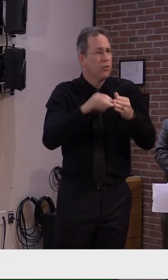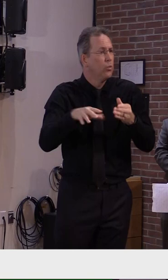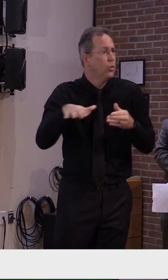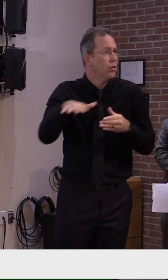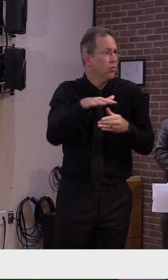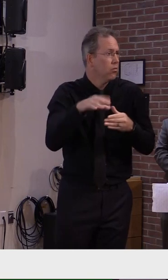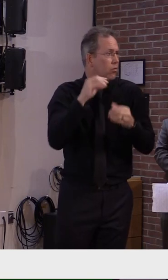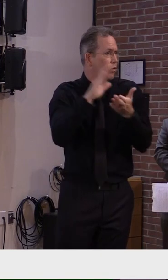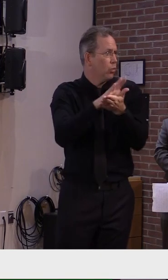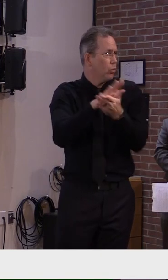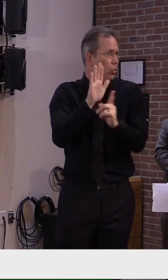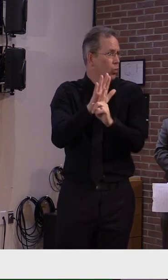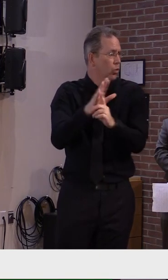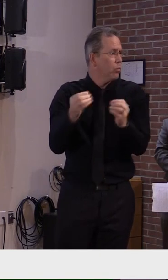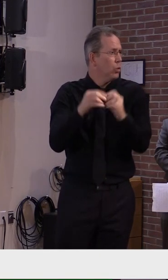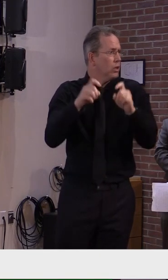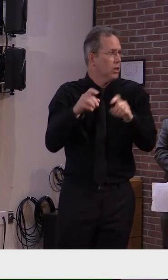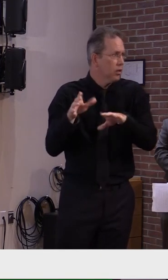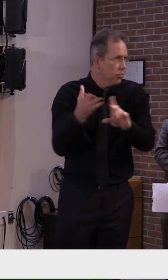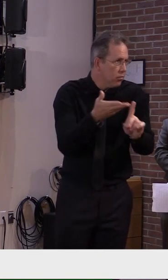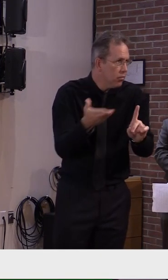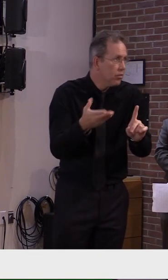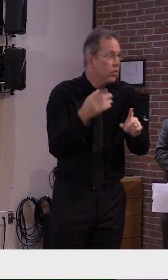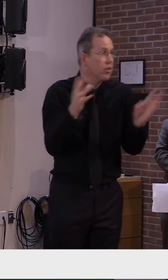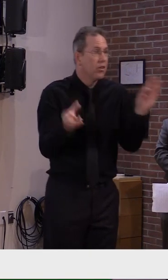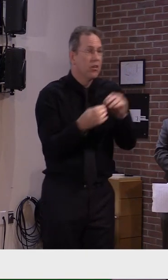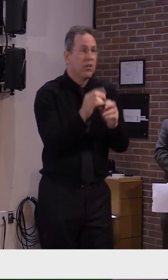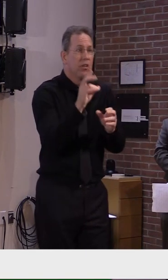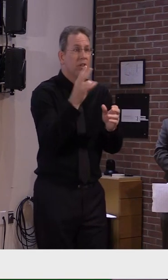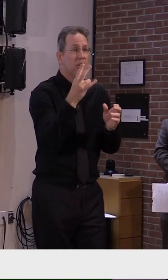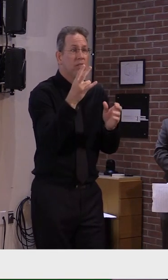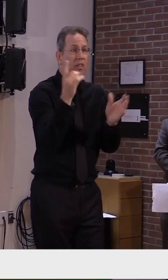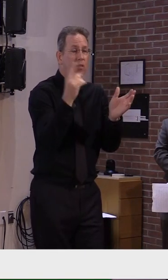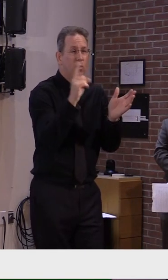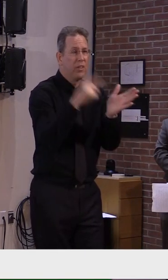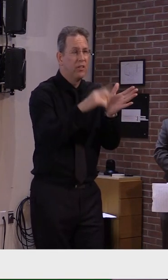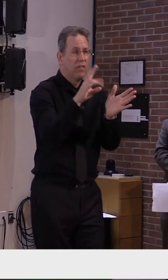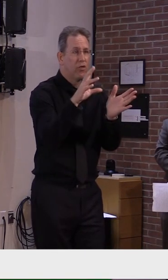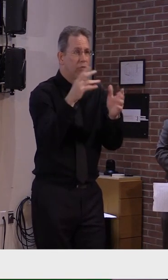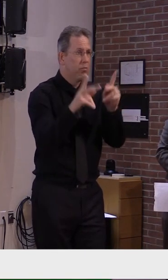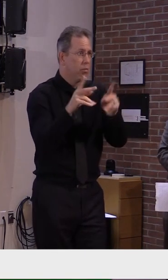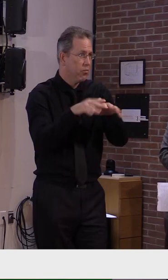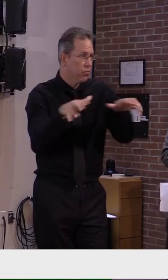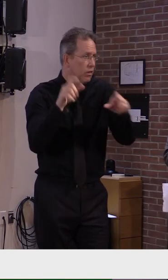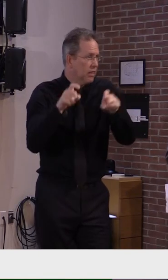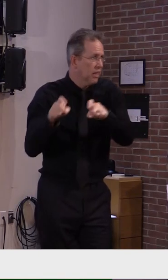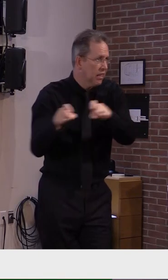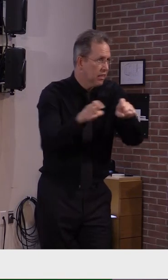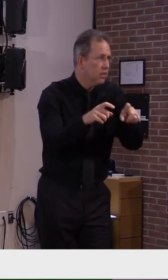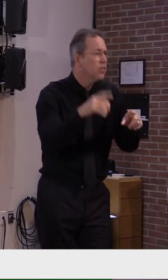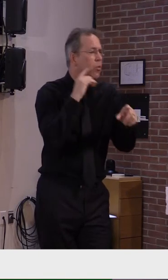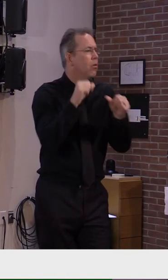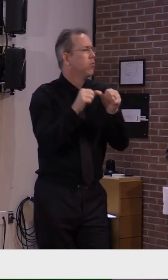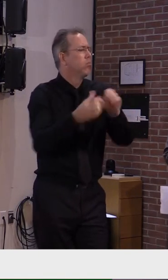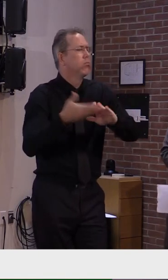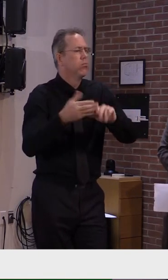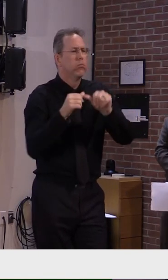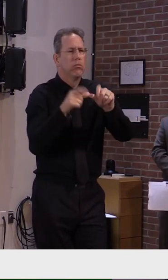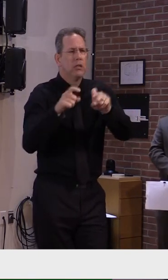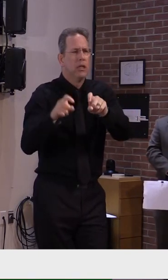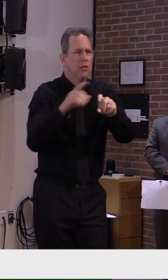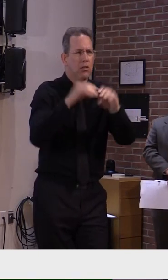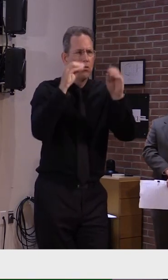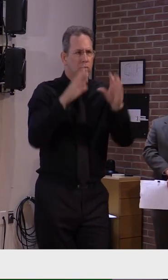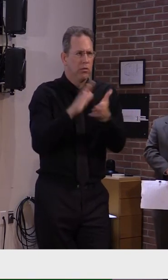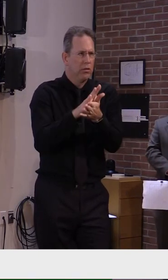about 1,700 tested yesterday. And that will continue throughout the week. We've also brought on